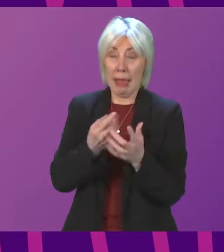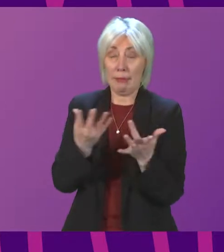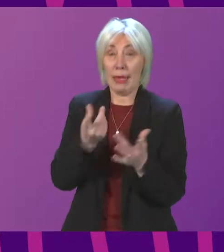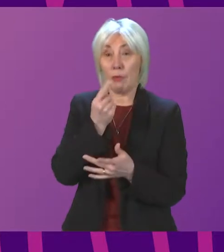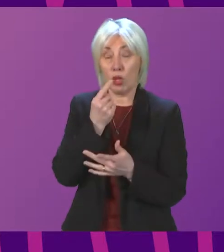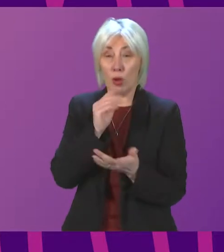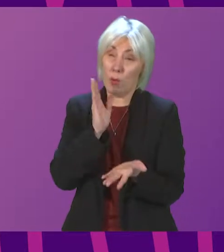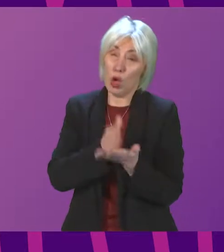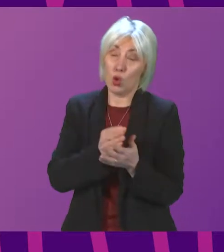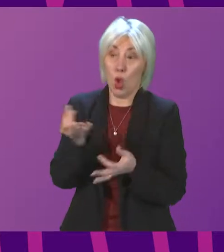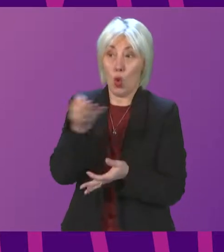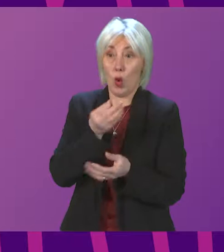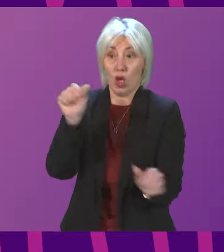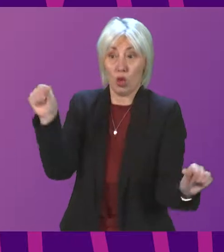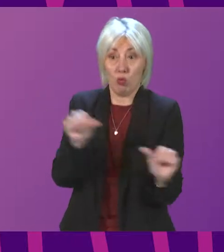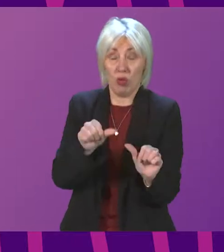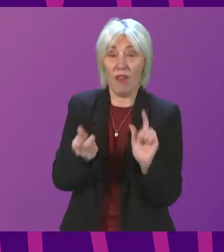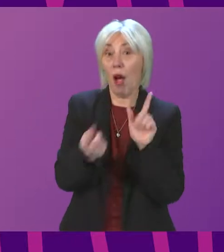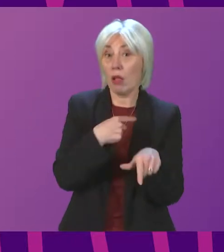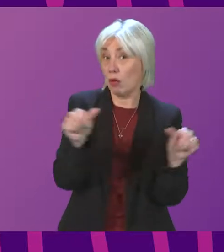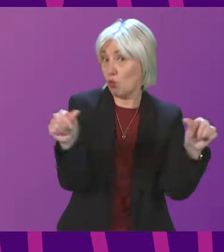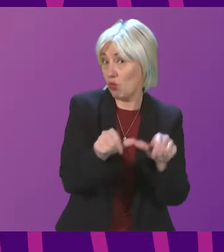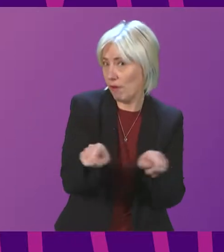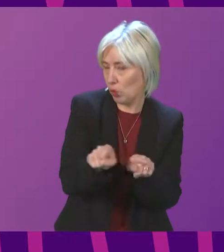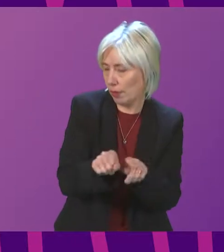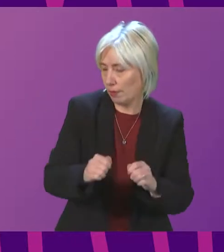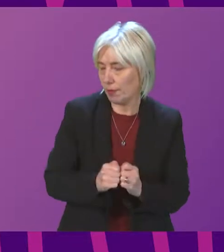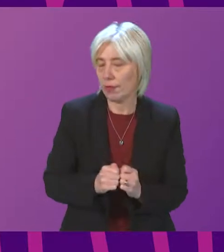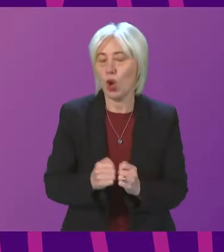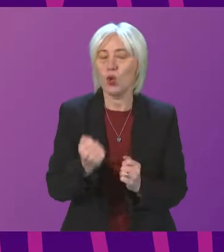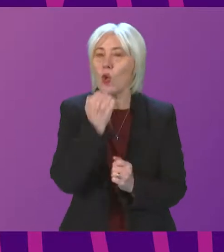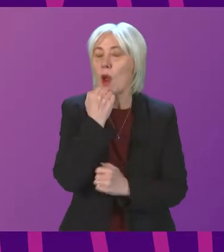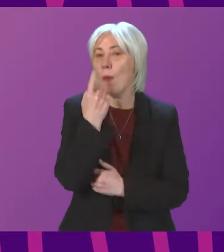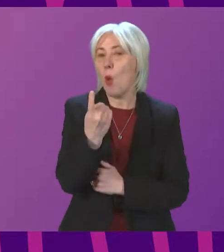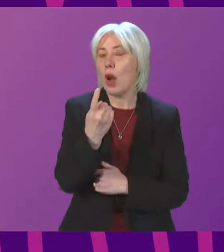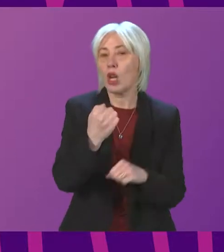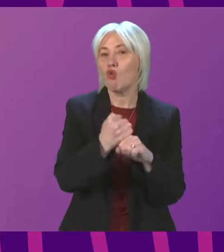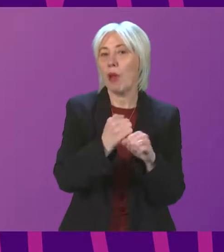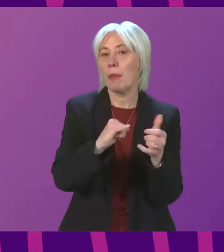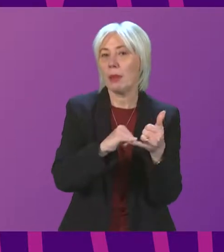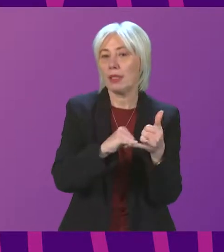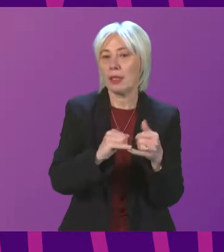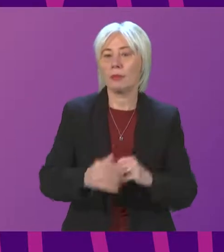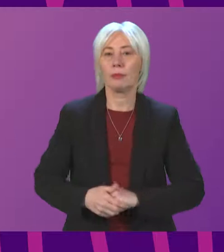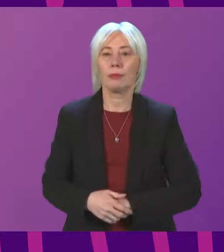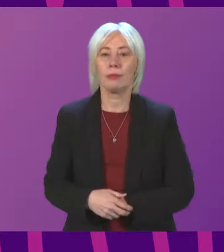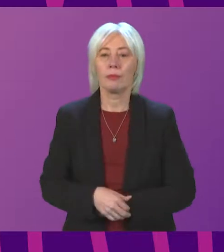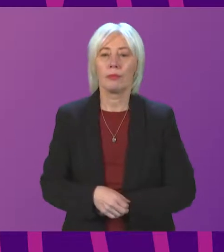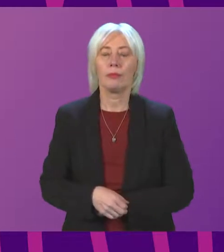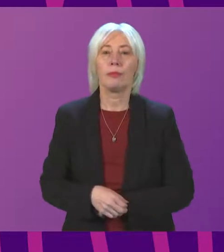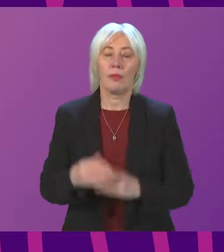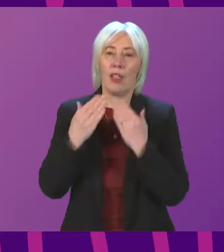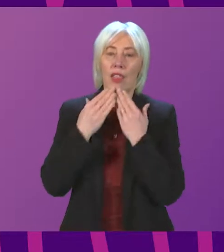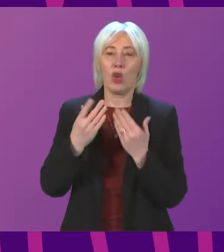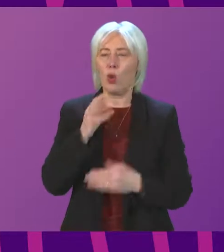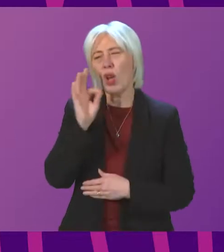grateful for short and succinct questions and answers. I call question number one, Graeme Simpson. Thank you. To